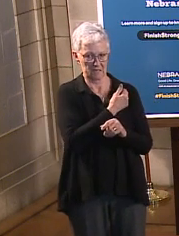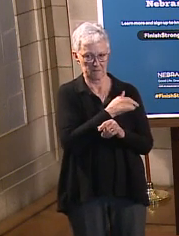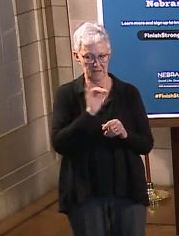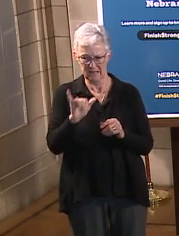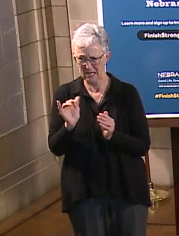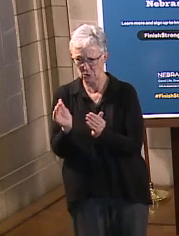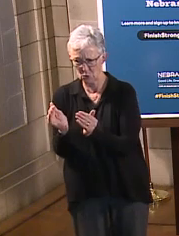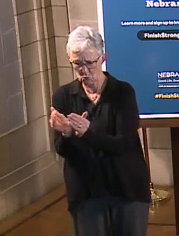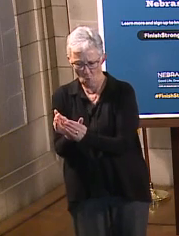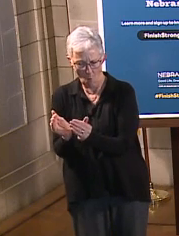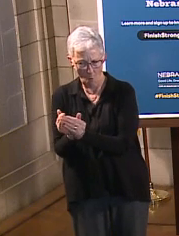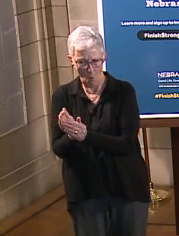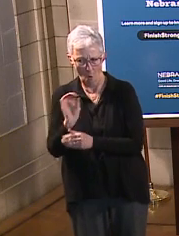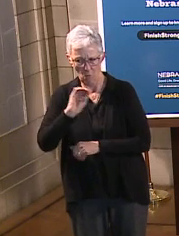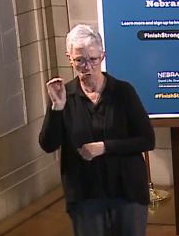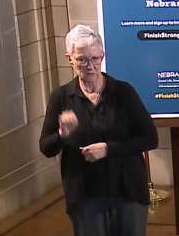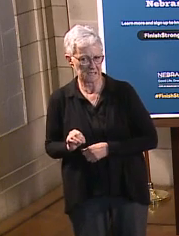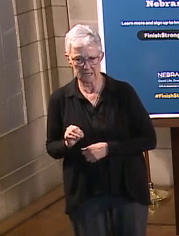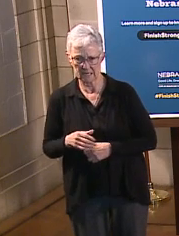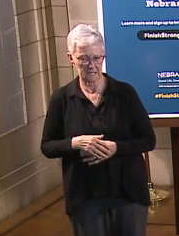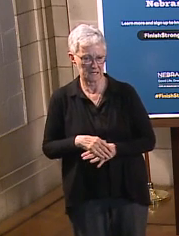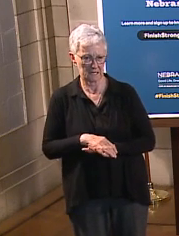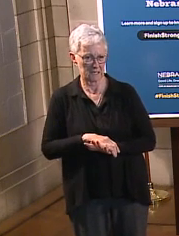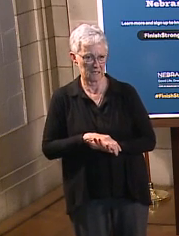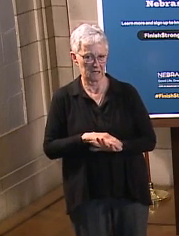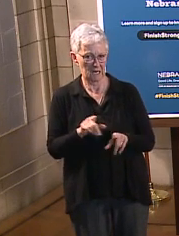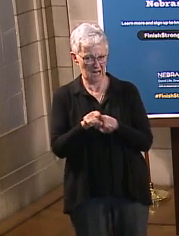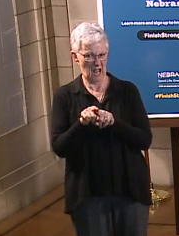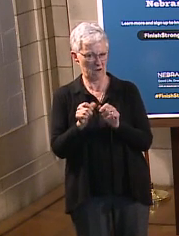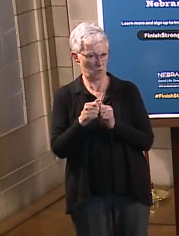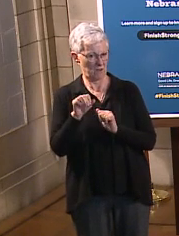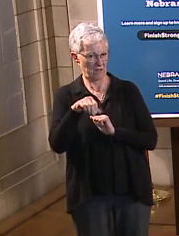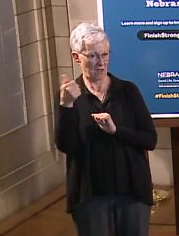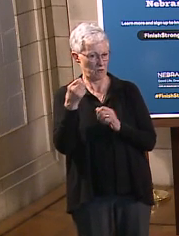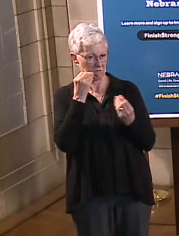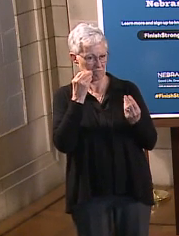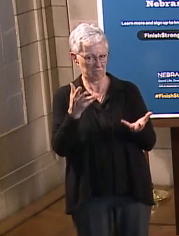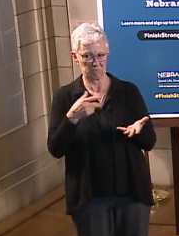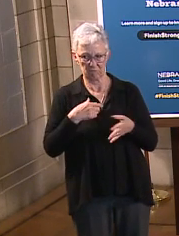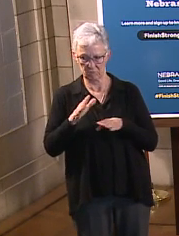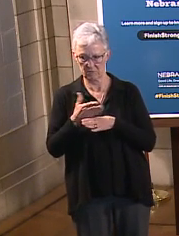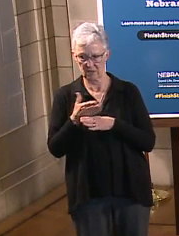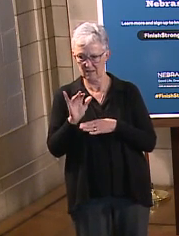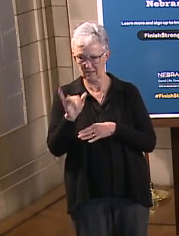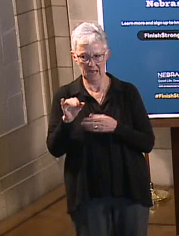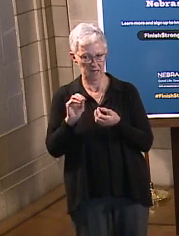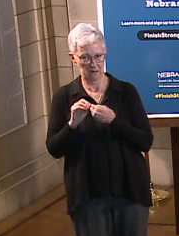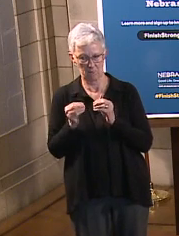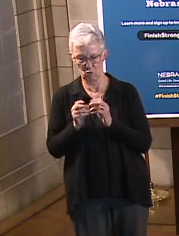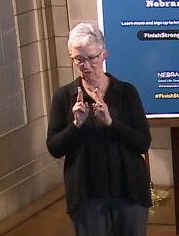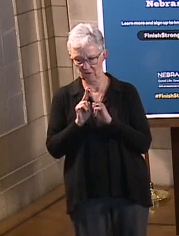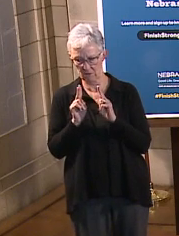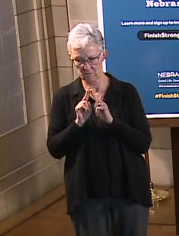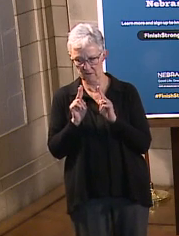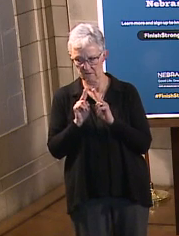like with the other information that I shared earlier on the variants, these numbers are extremely small.